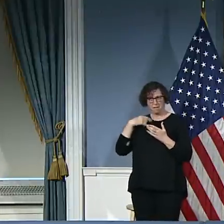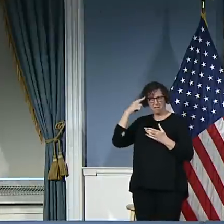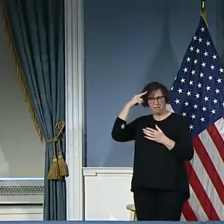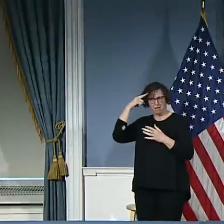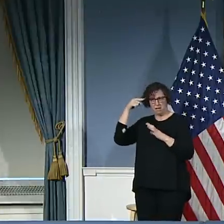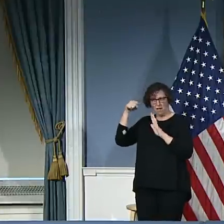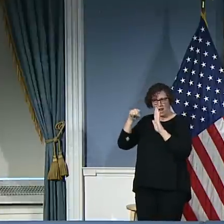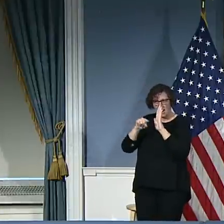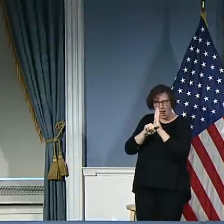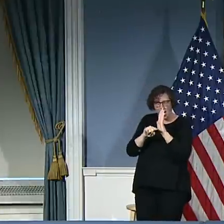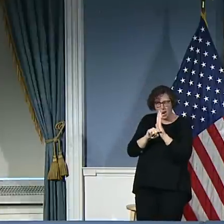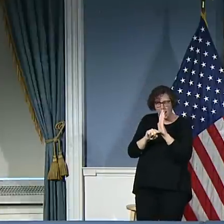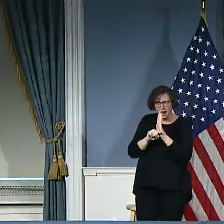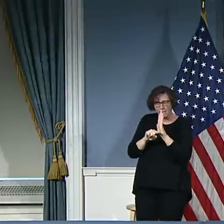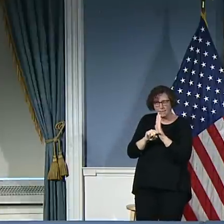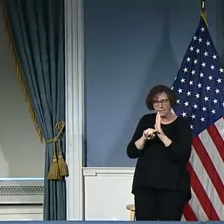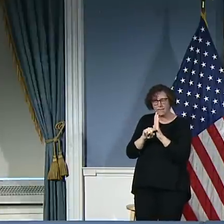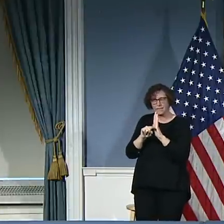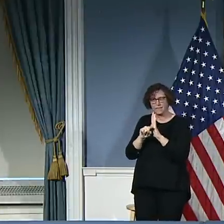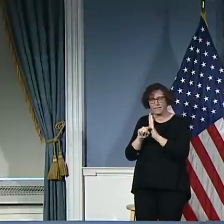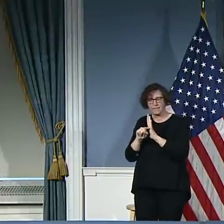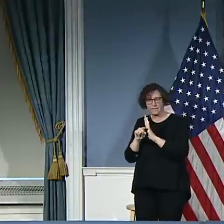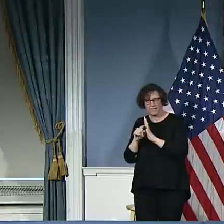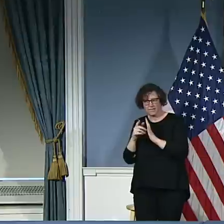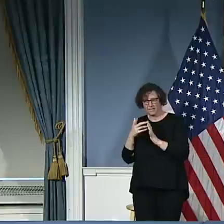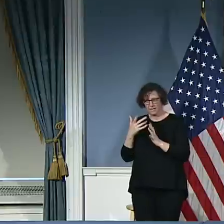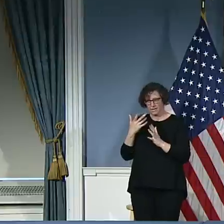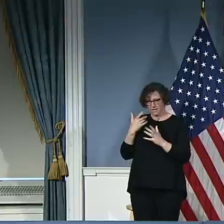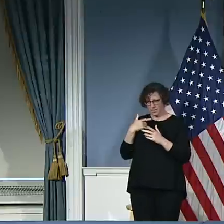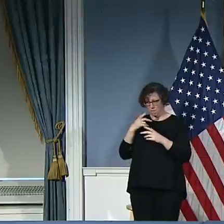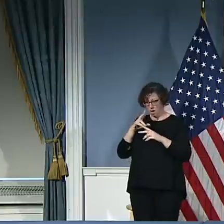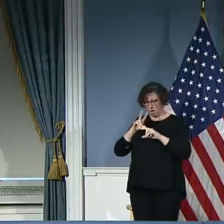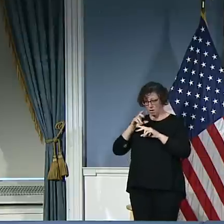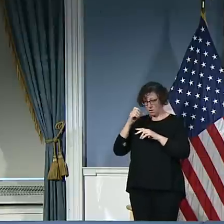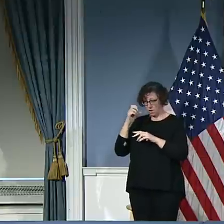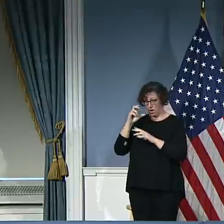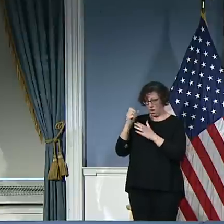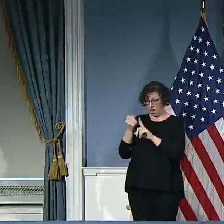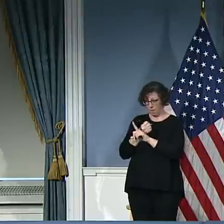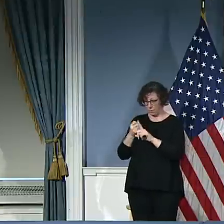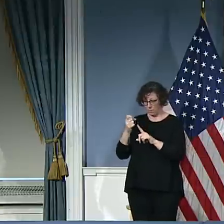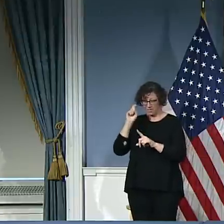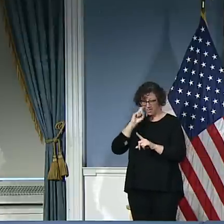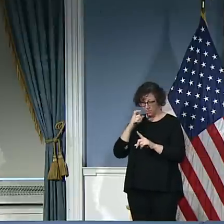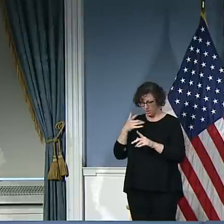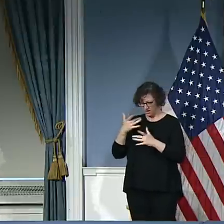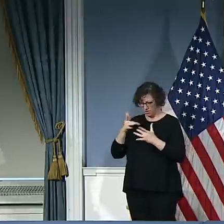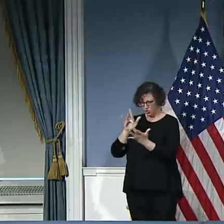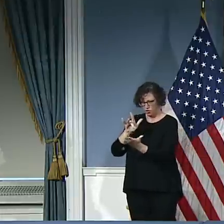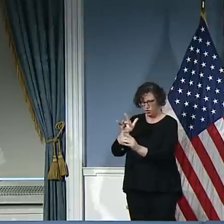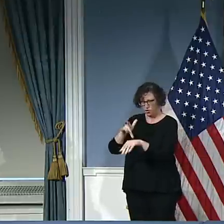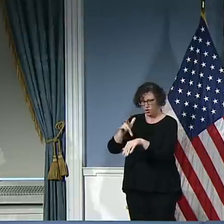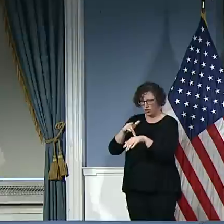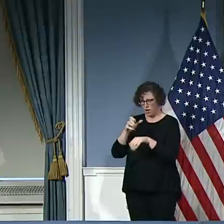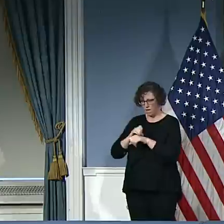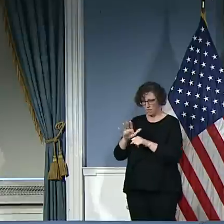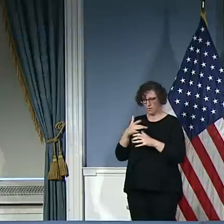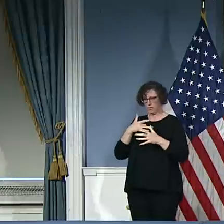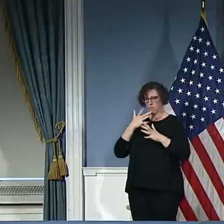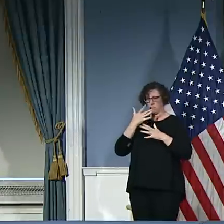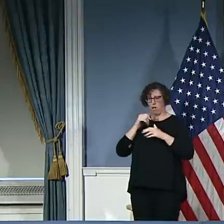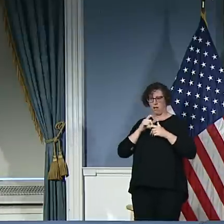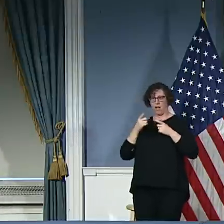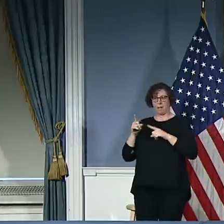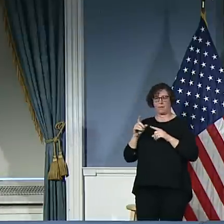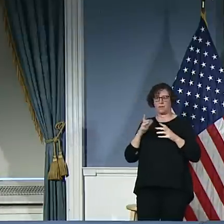you know, the crimes aren't happening. I'm sure that there's many crimes happening, so that's, I think,